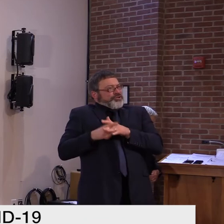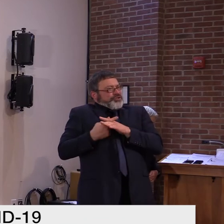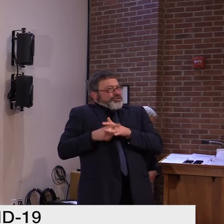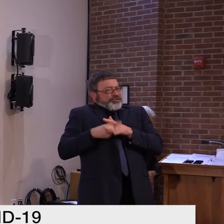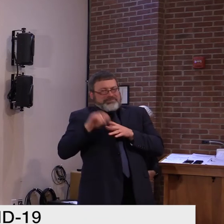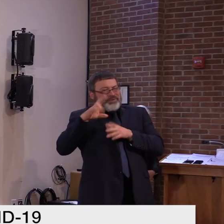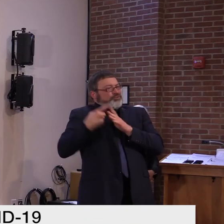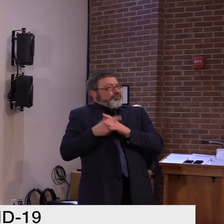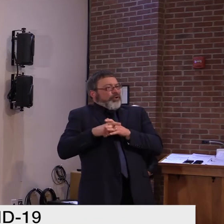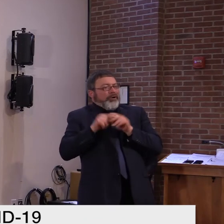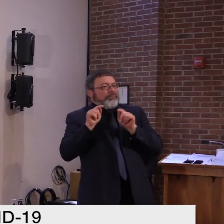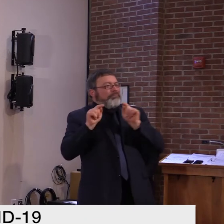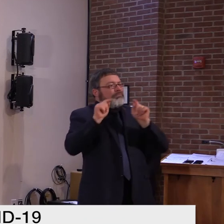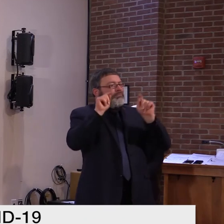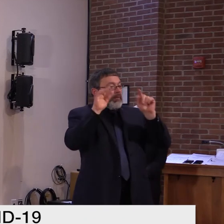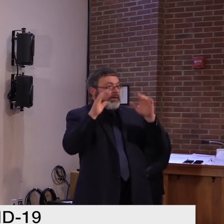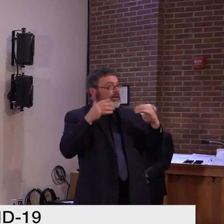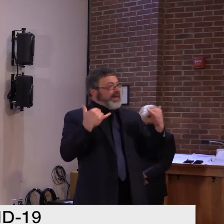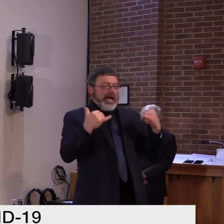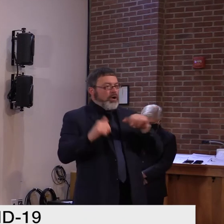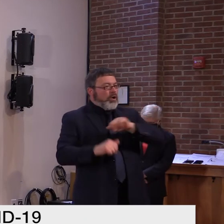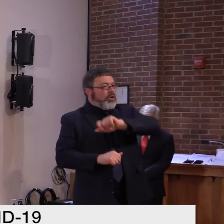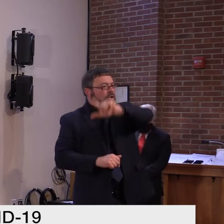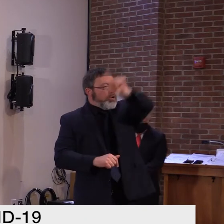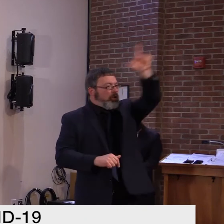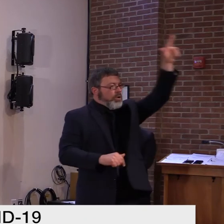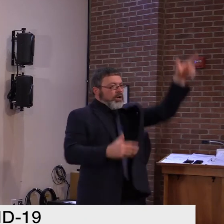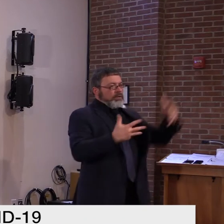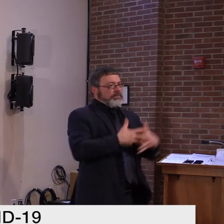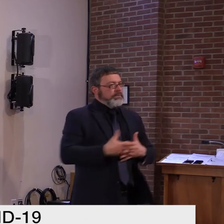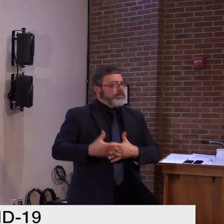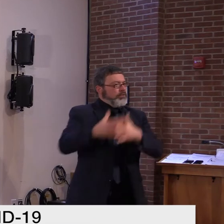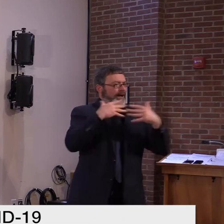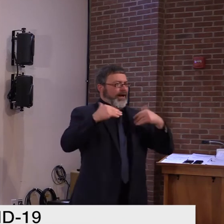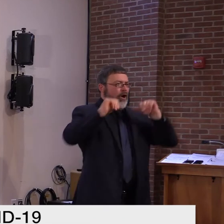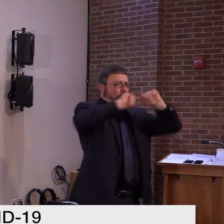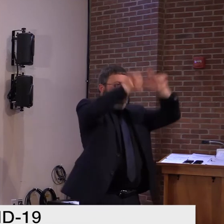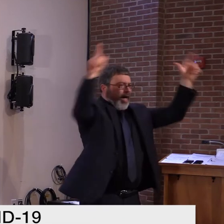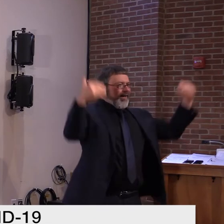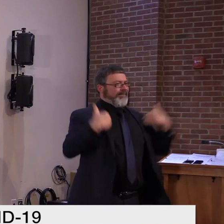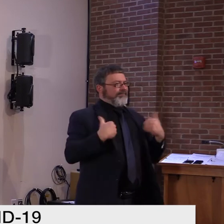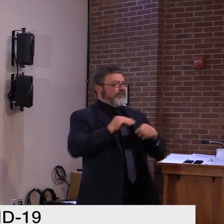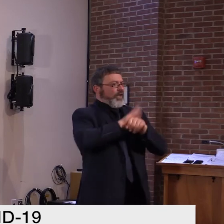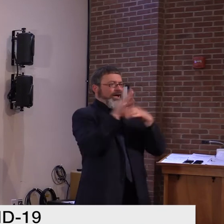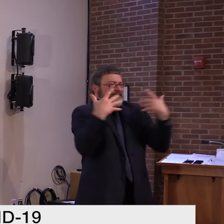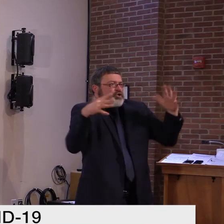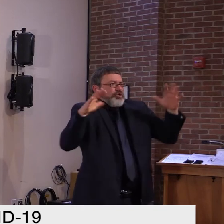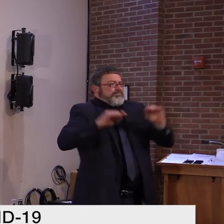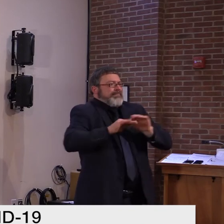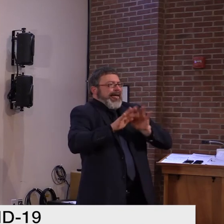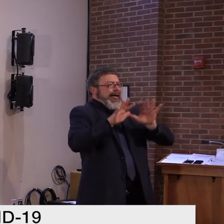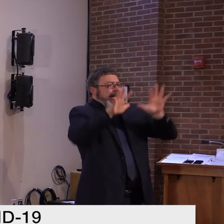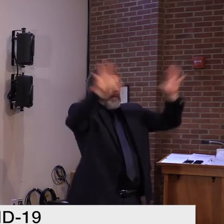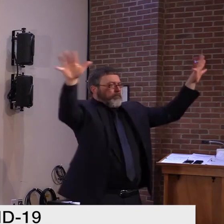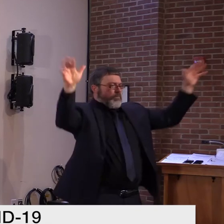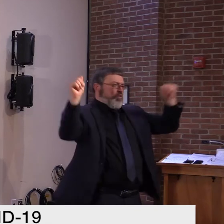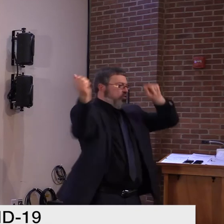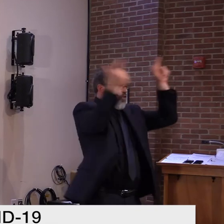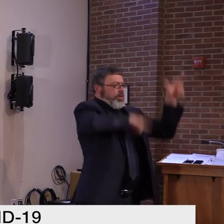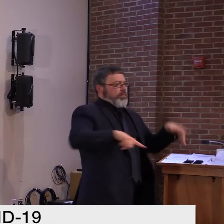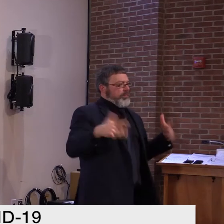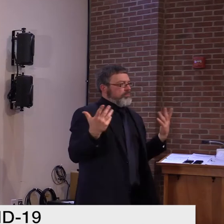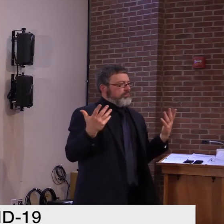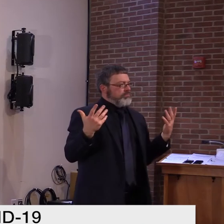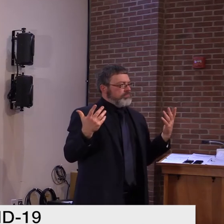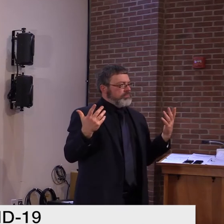So what we're seeing is we're on the trailing edge in Vermont of that phenomenon, but our data still